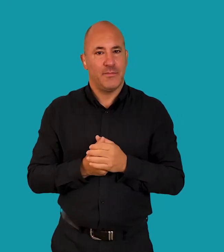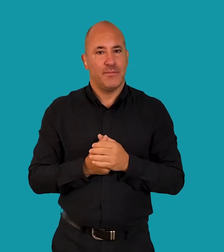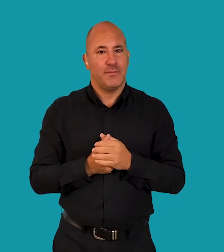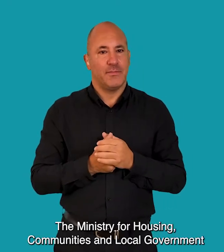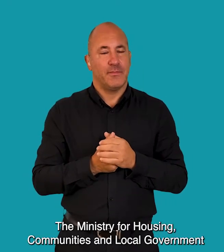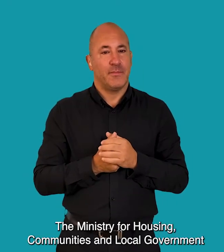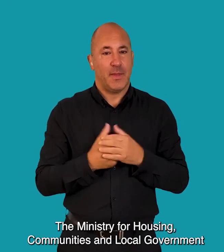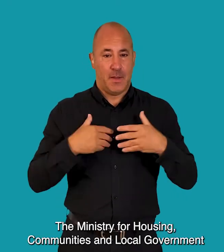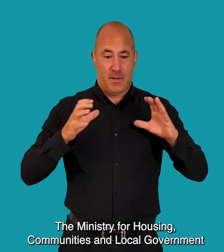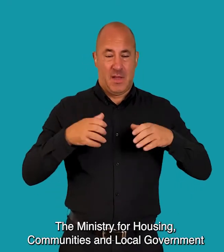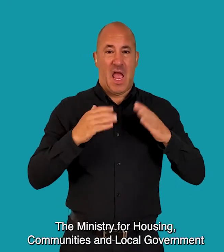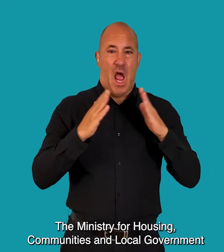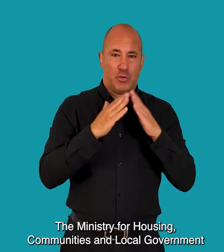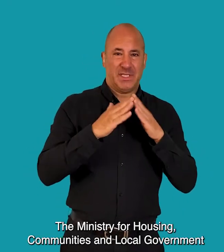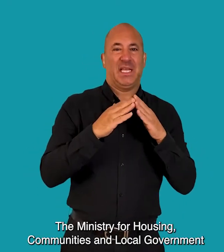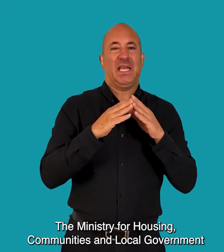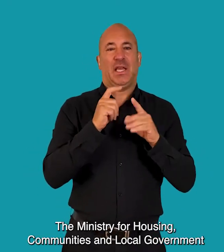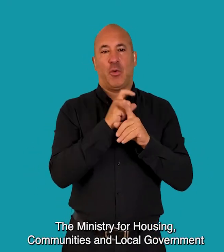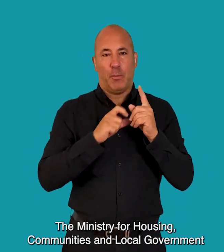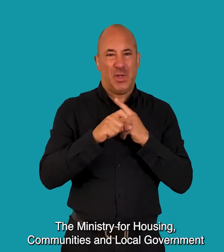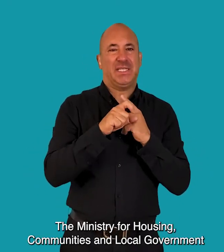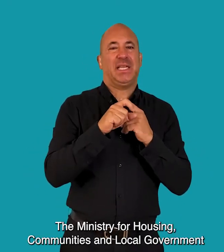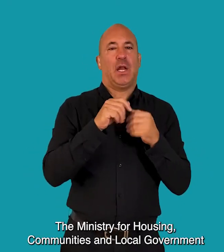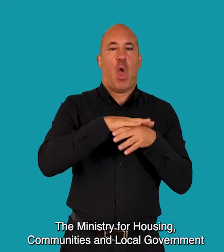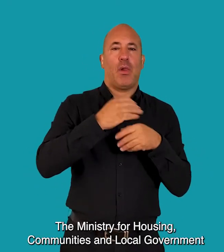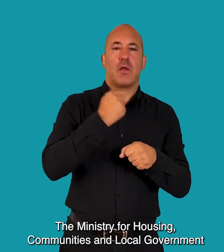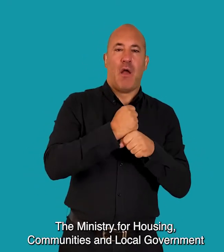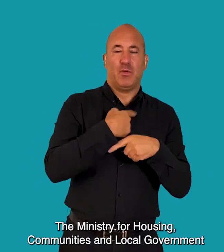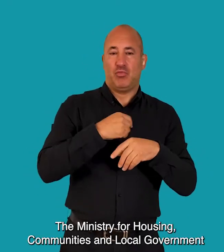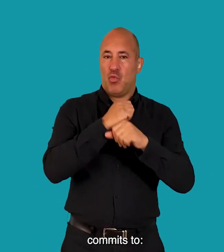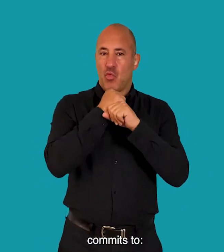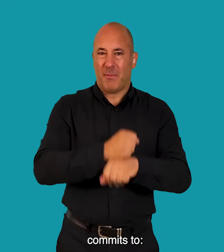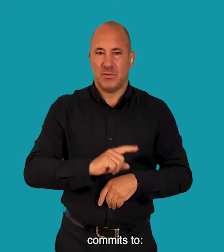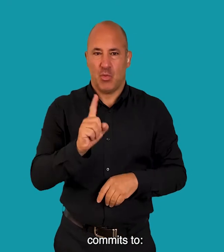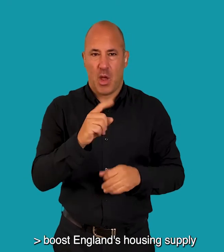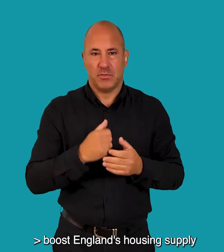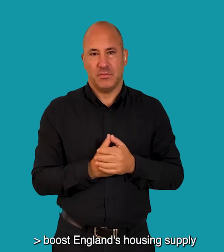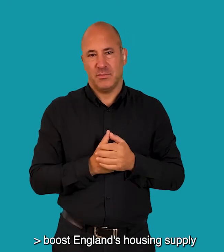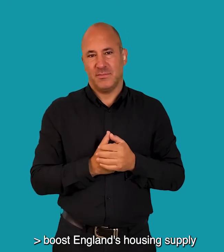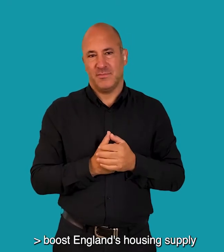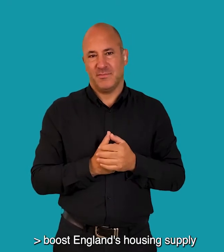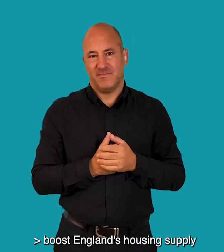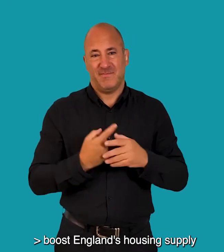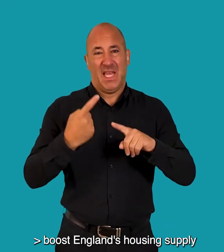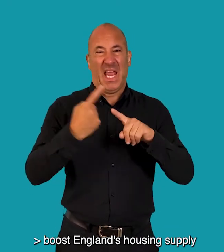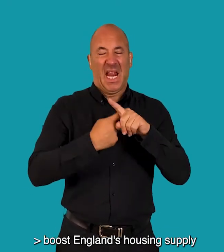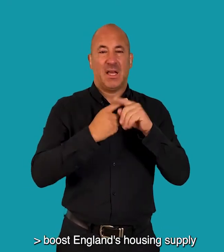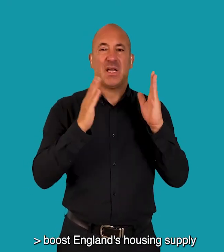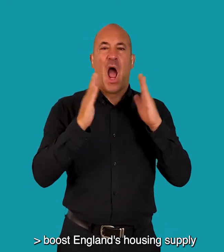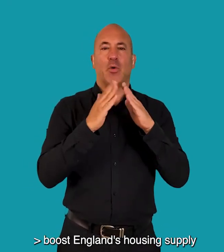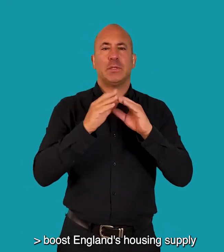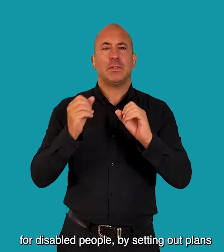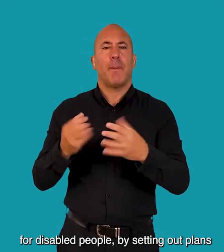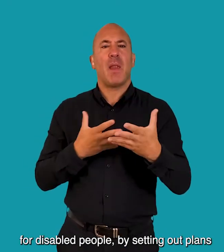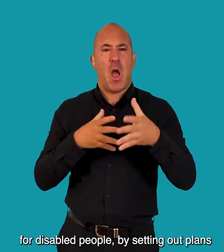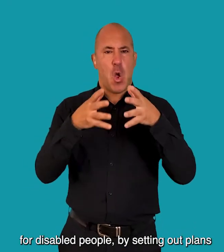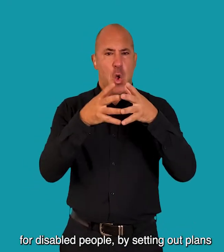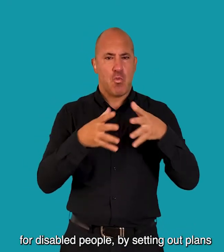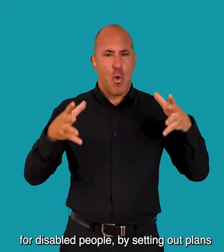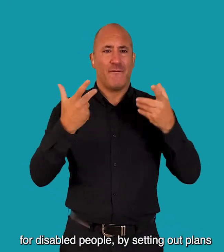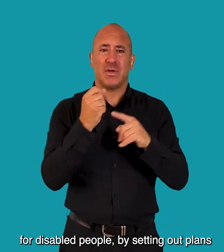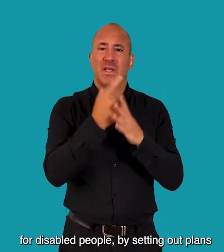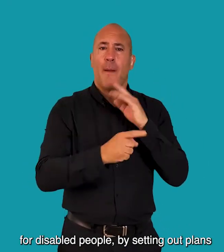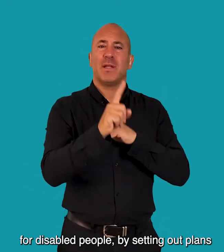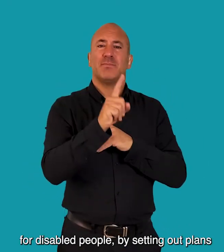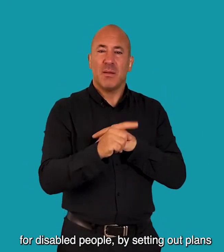The Ministry for Housing, Communities and Local Government commits to Boost England's housing supply for disabled